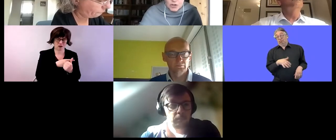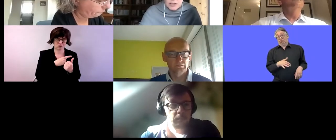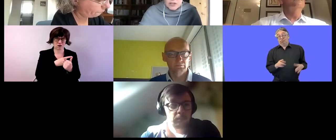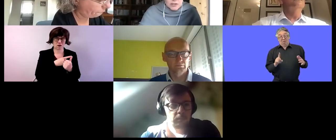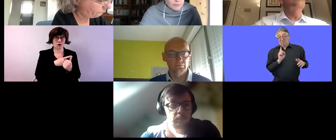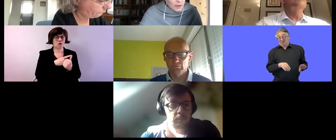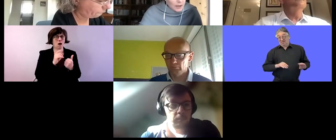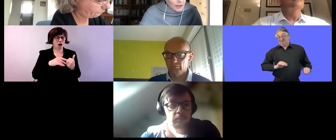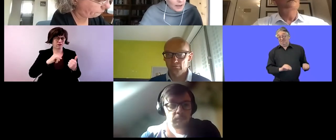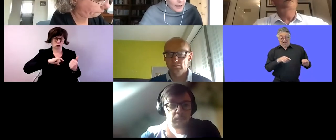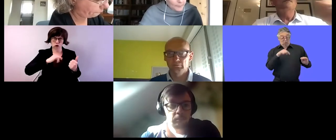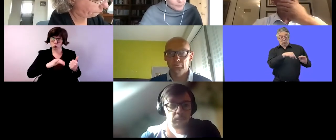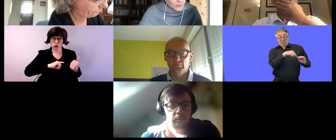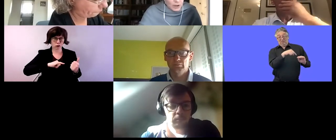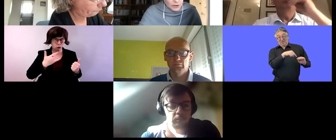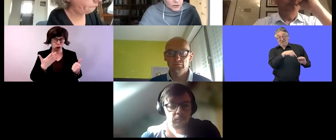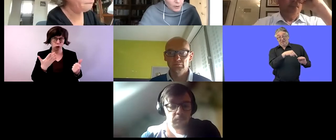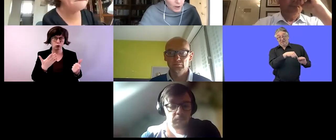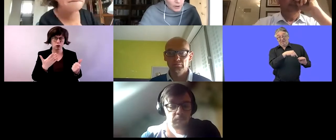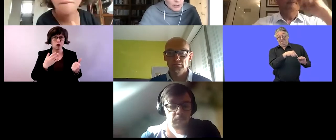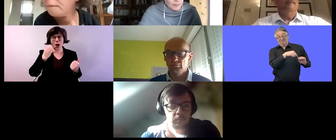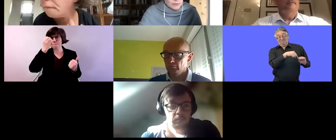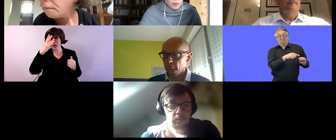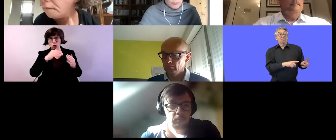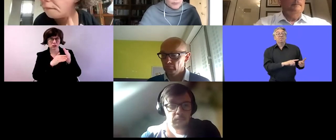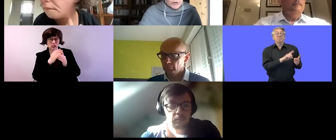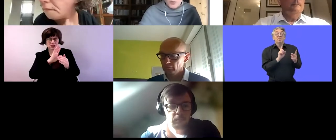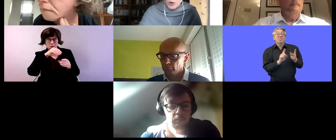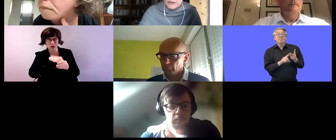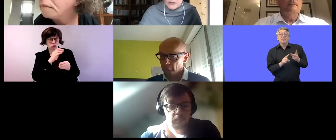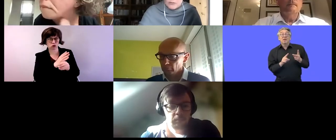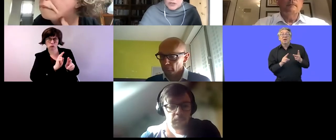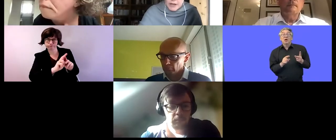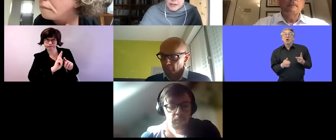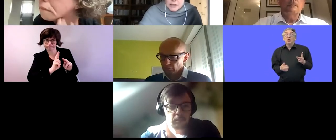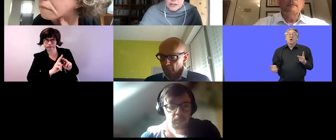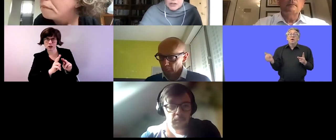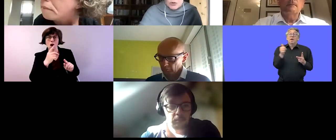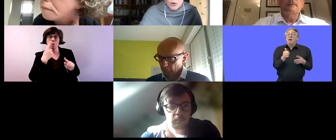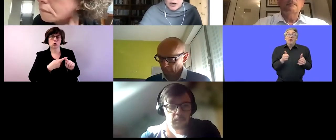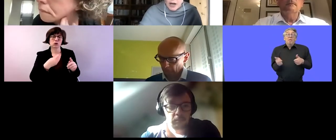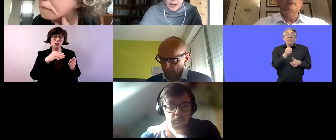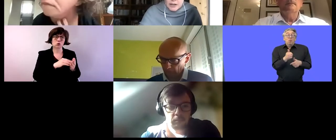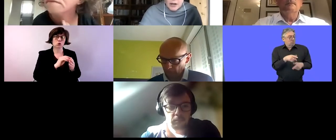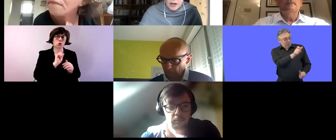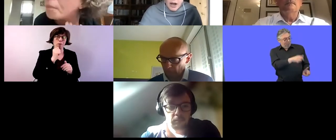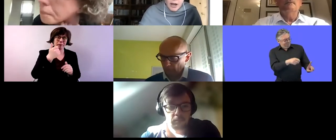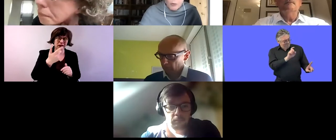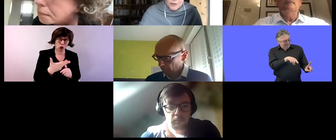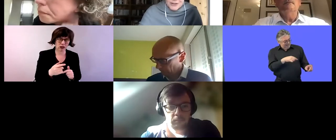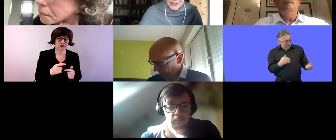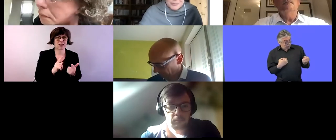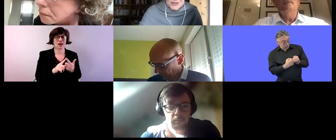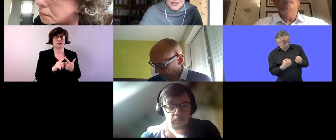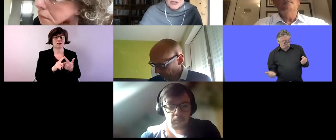education system and then there's a priority about what supports somebody might need into work and uh